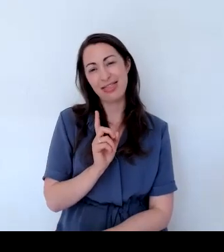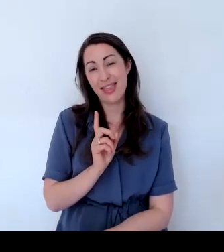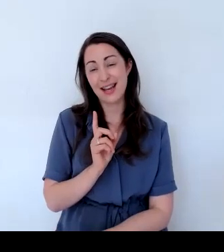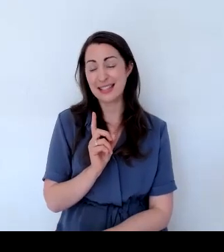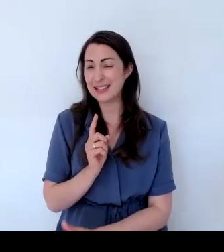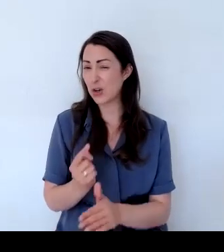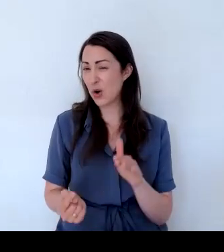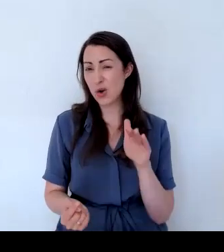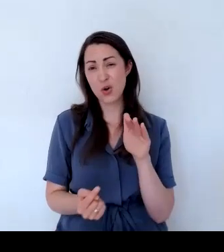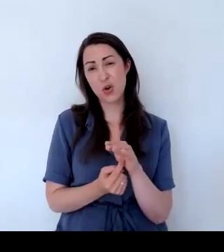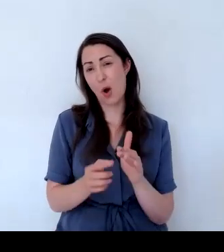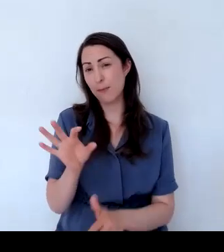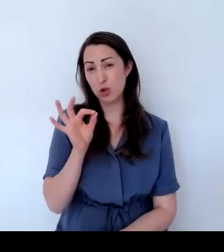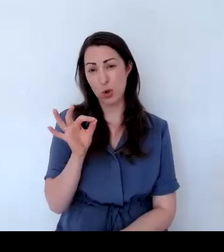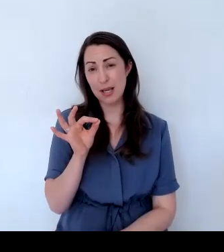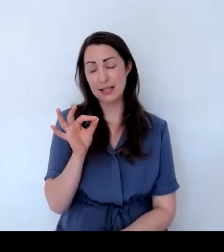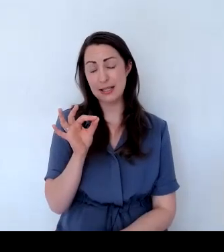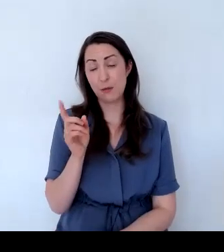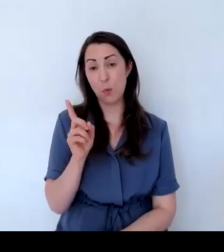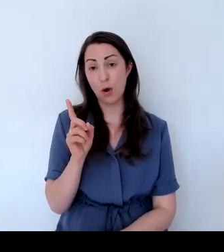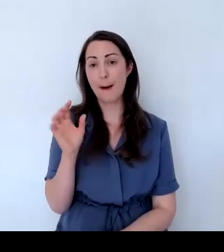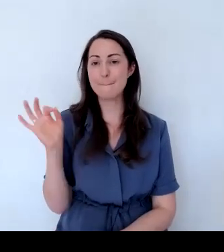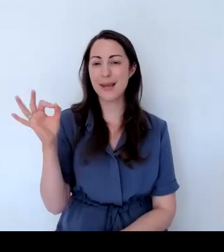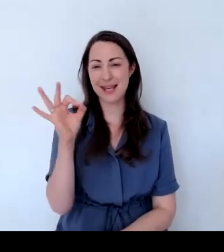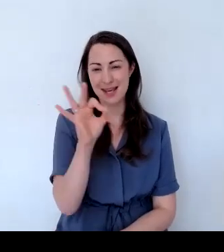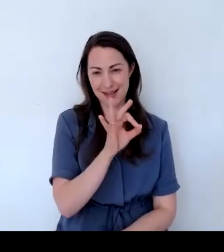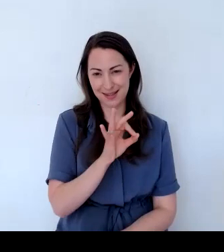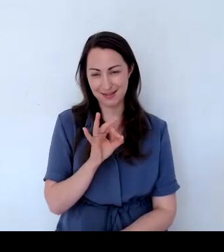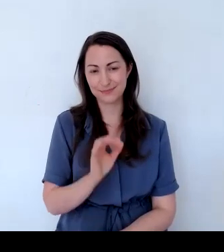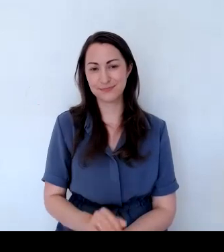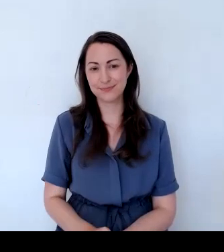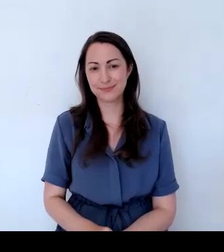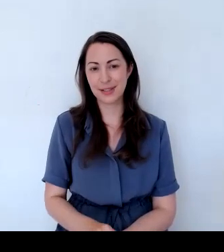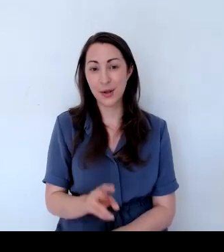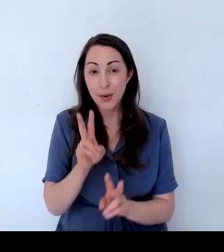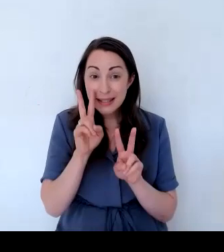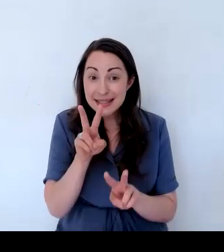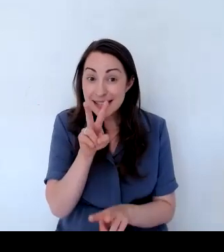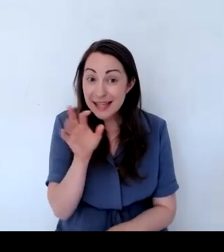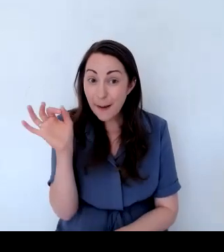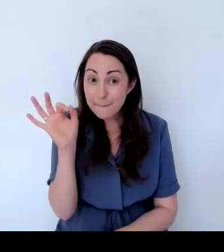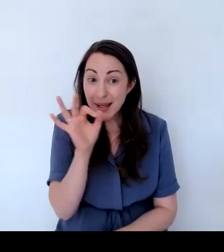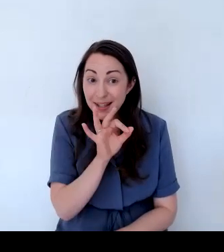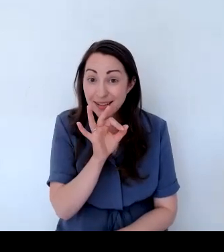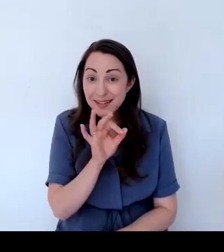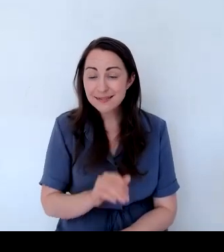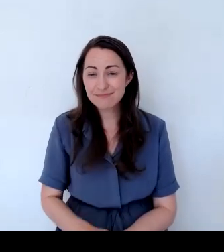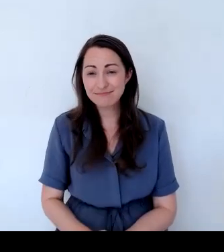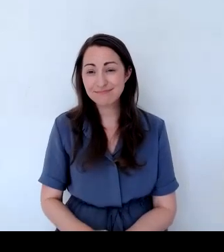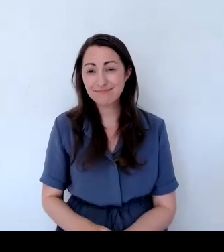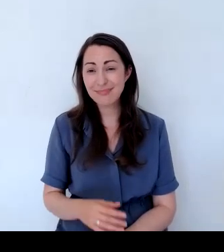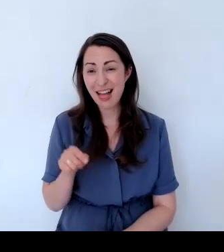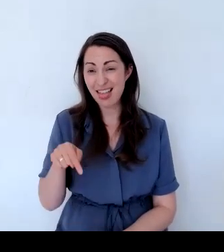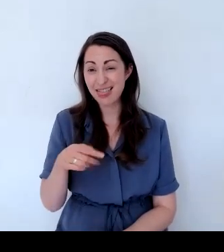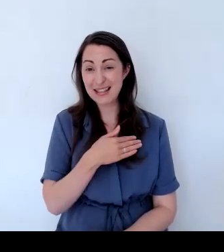bees. And you can see there, is, I mean, on a dull wet morning like we've had this